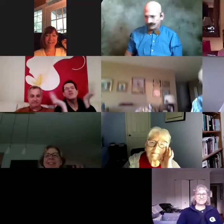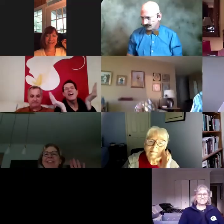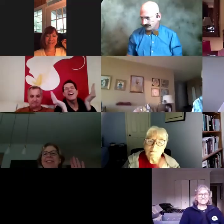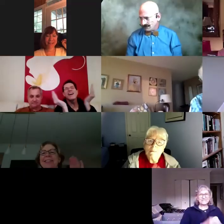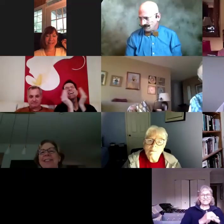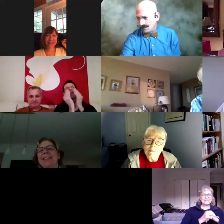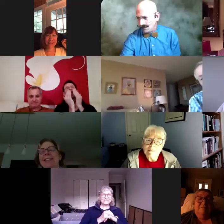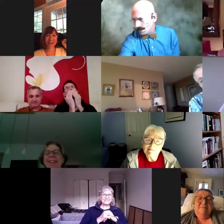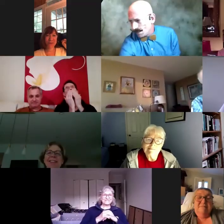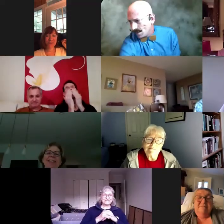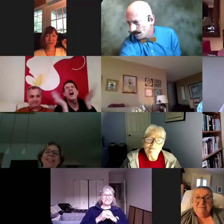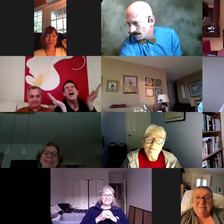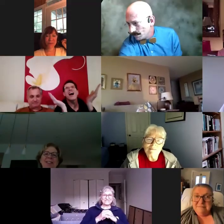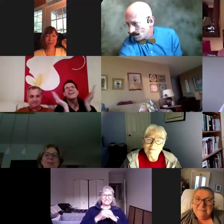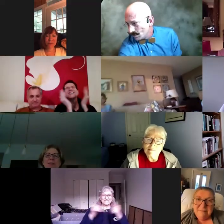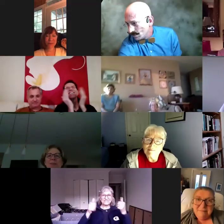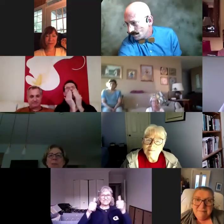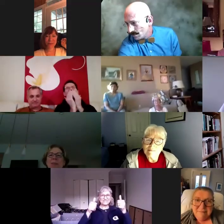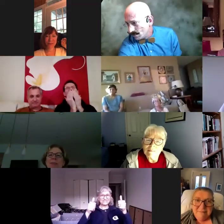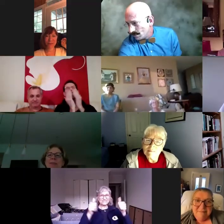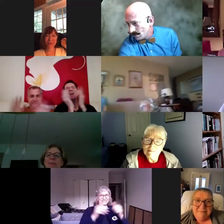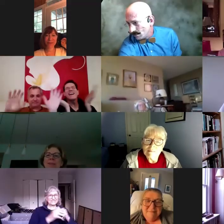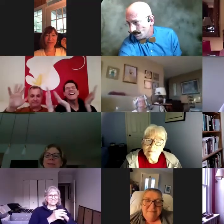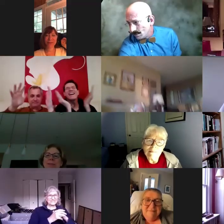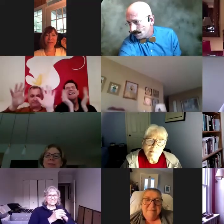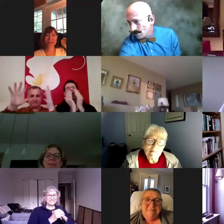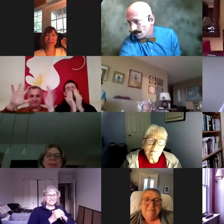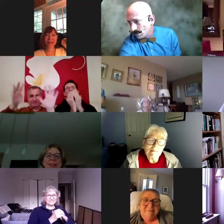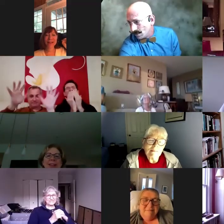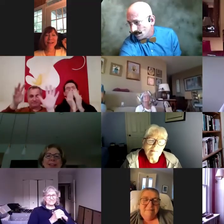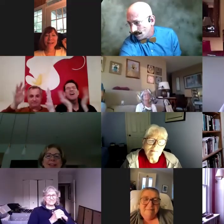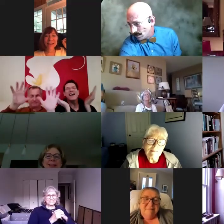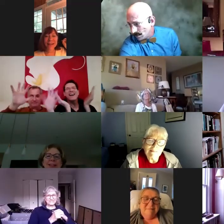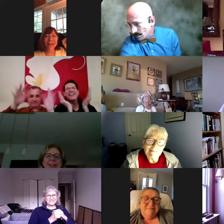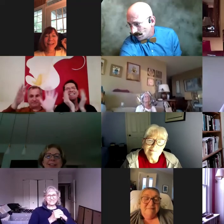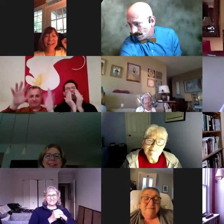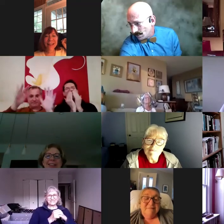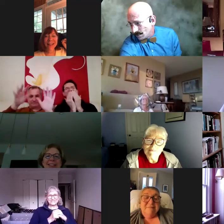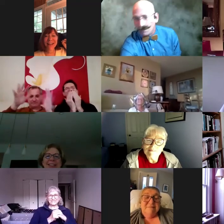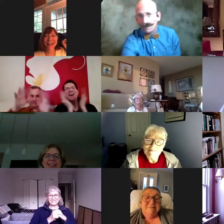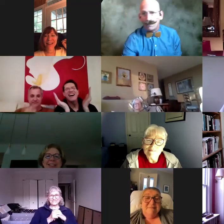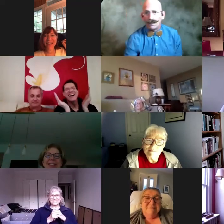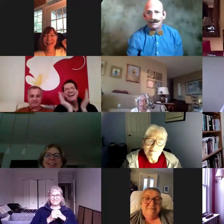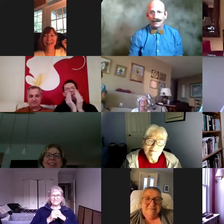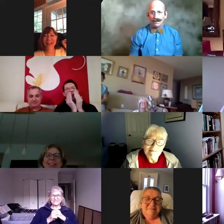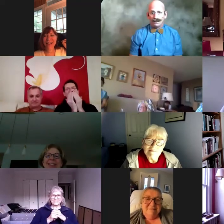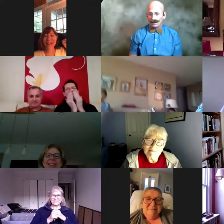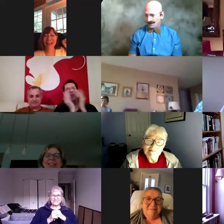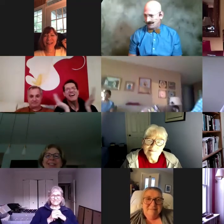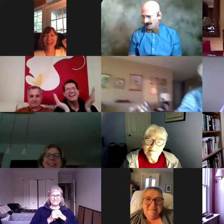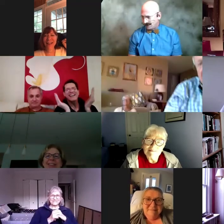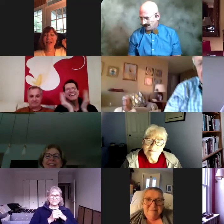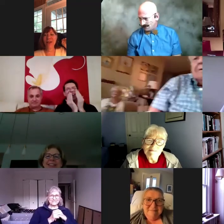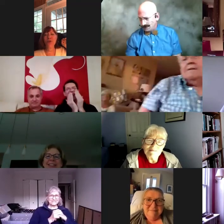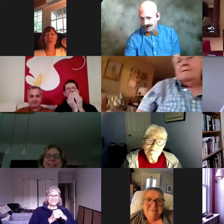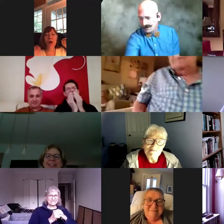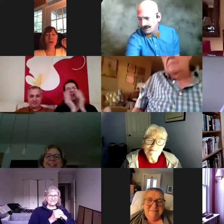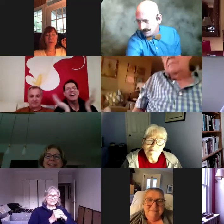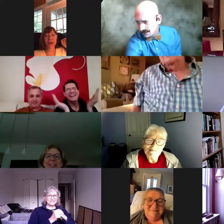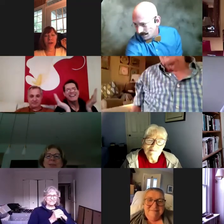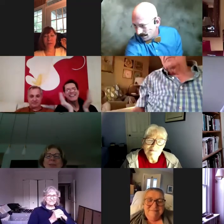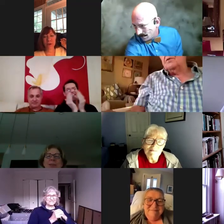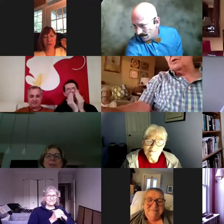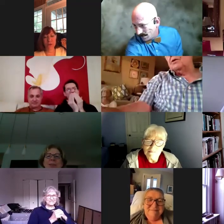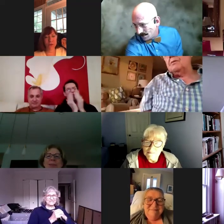and oh i see jeffrey henry singing in front of oh my gosh i know that painting you want me to put it on gallery yeah and you're